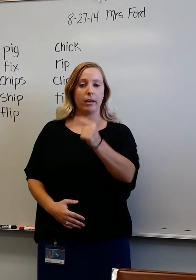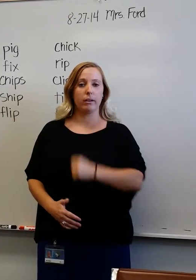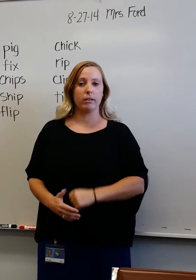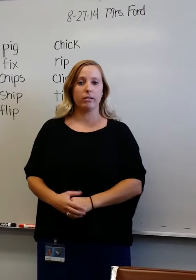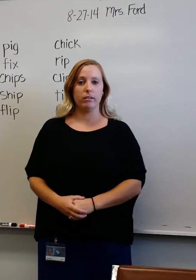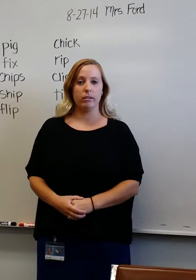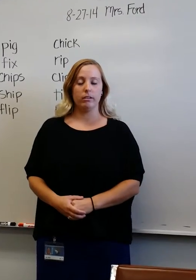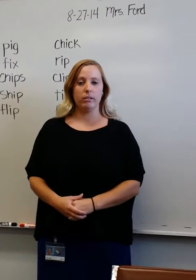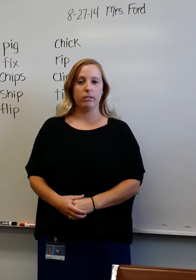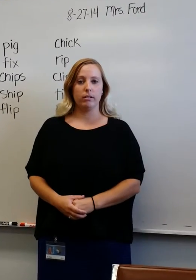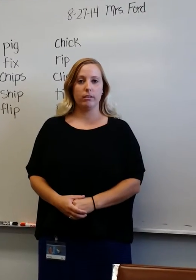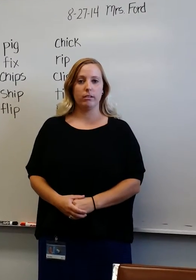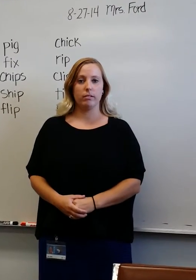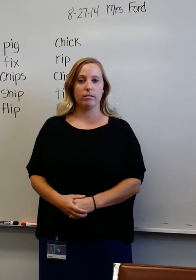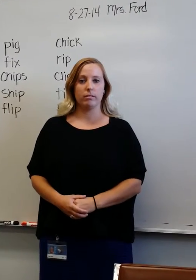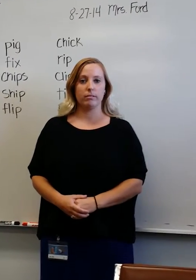The pig is pink.